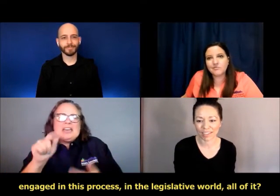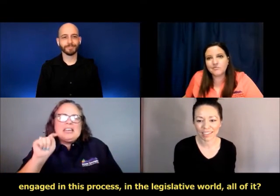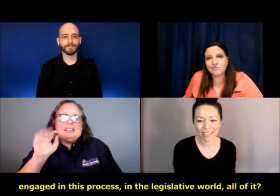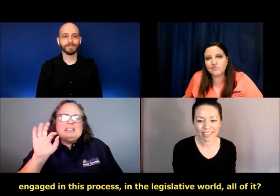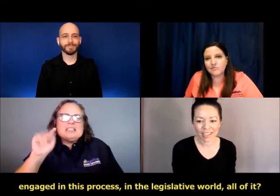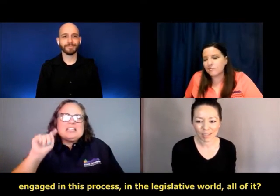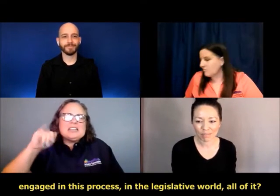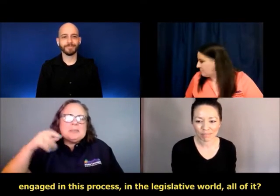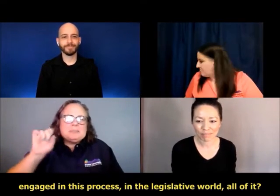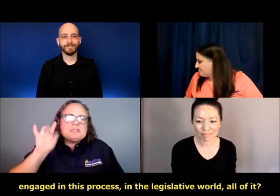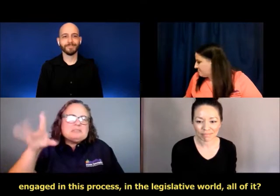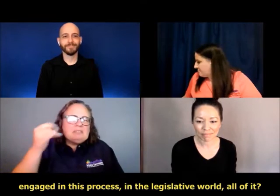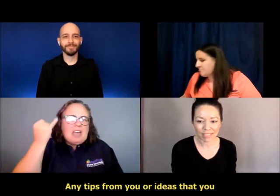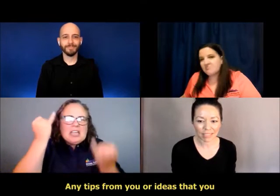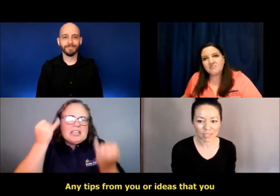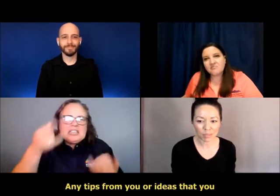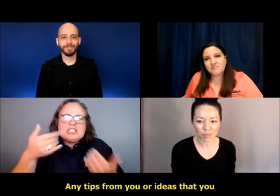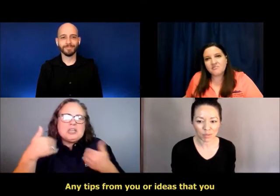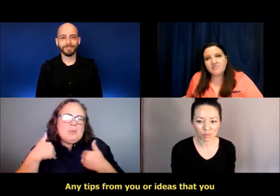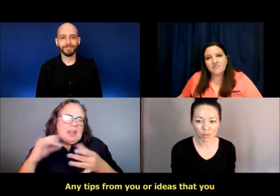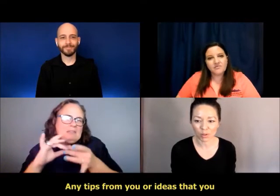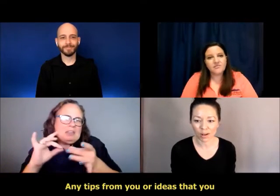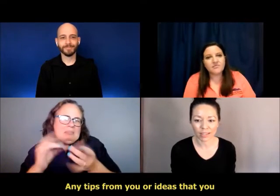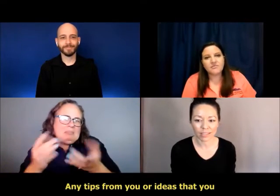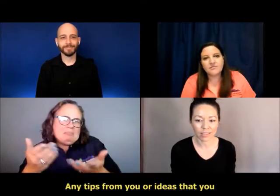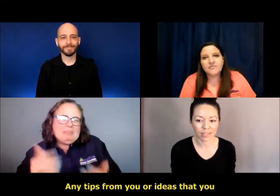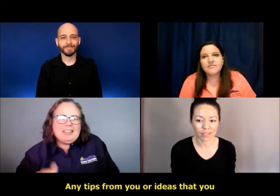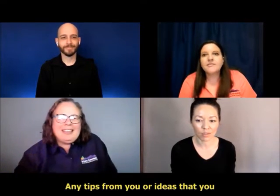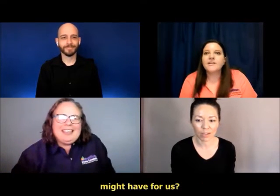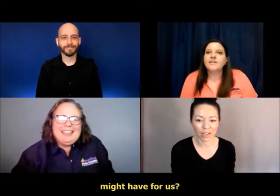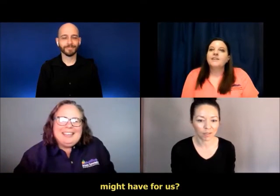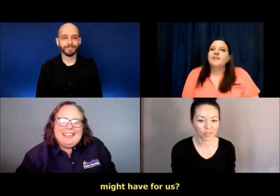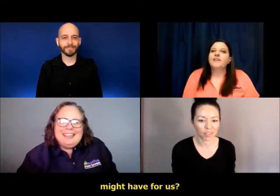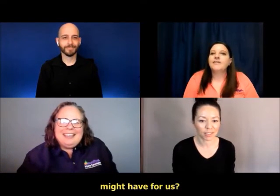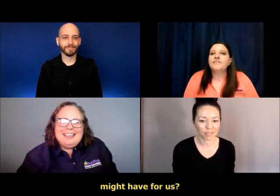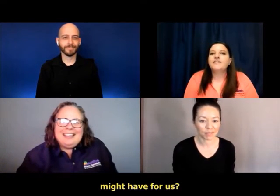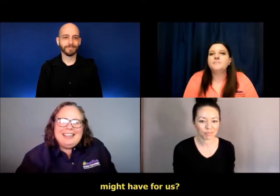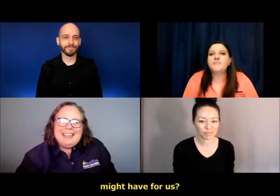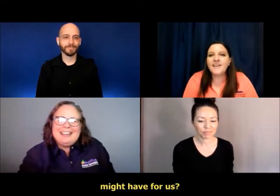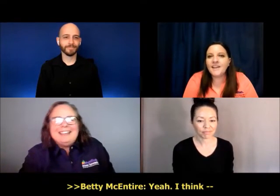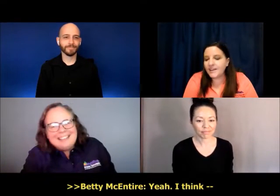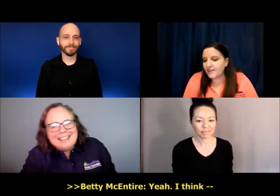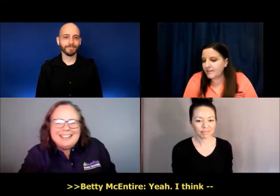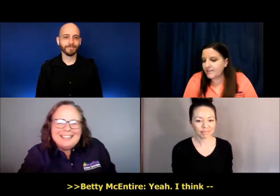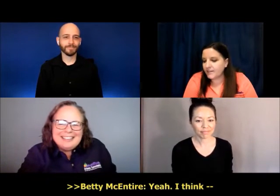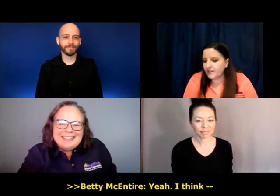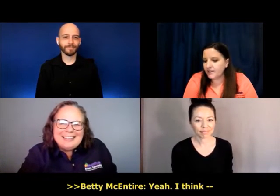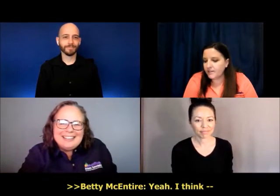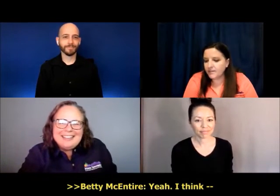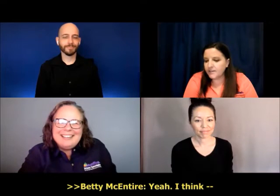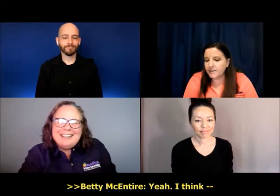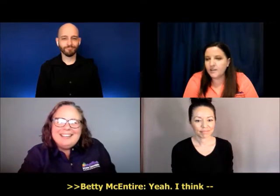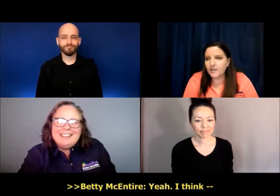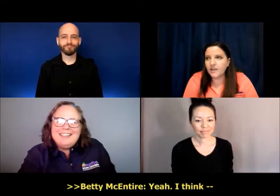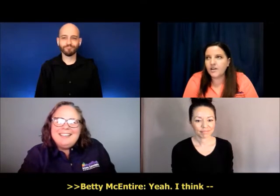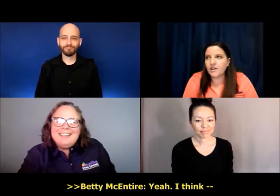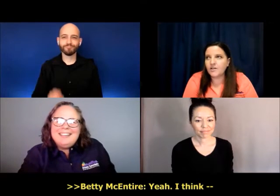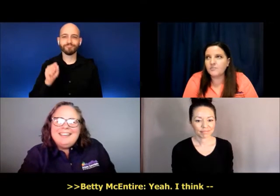all of it. Um, any tips from you or ideas that you might have for us? Yeah, I think,